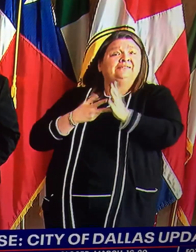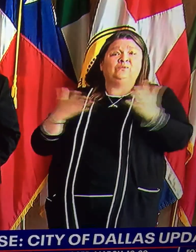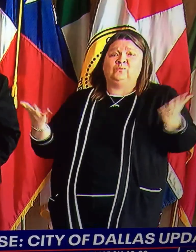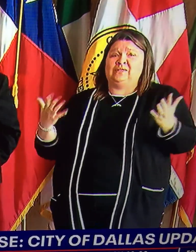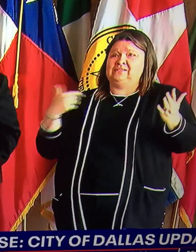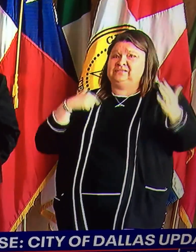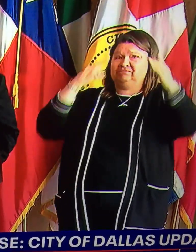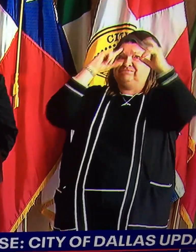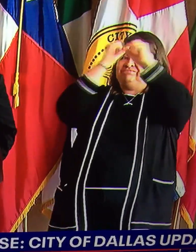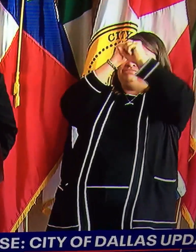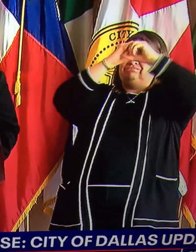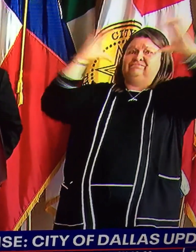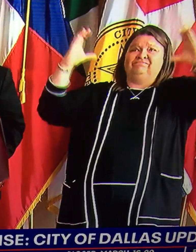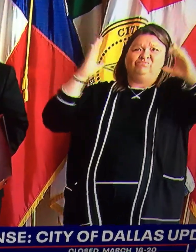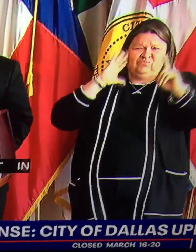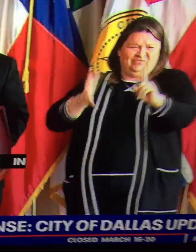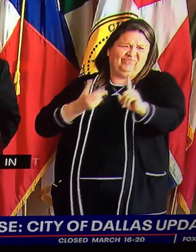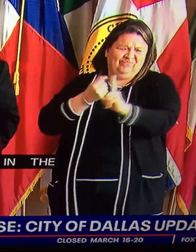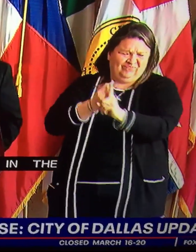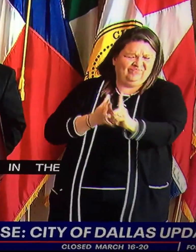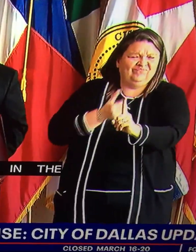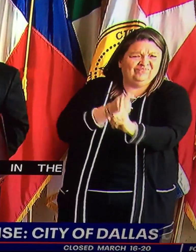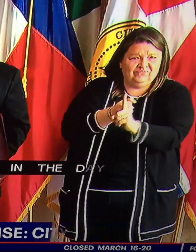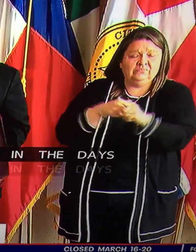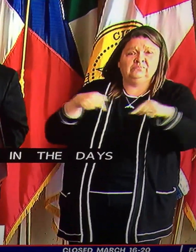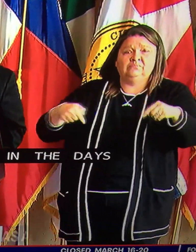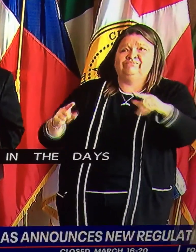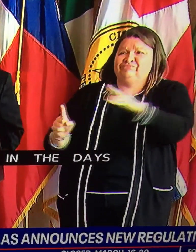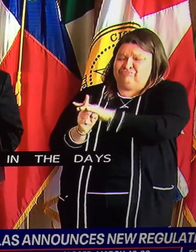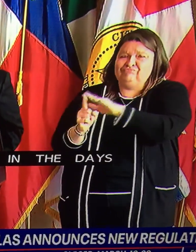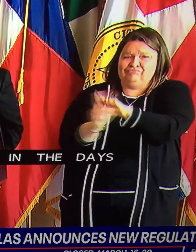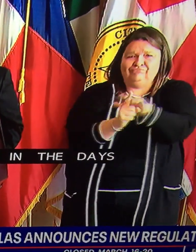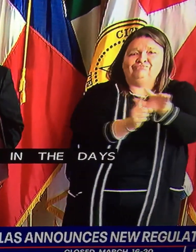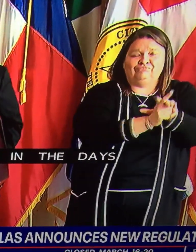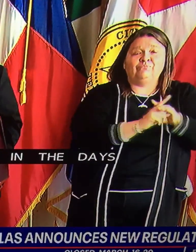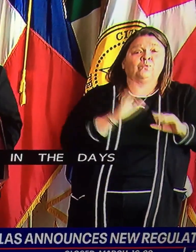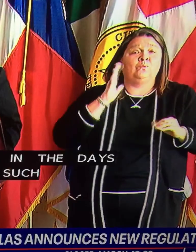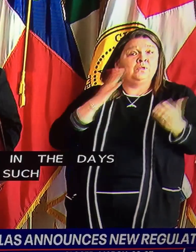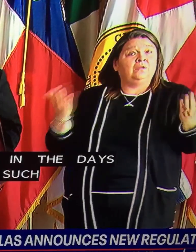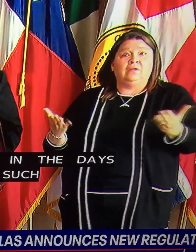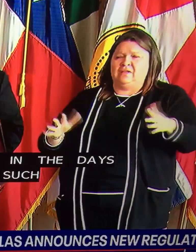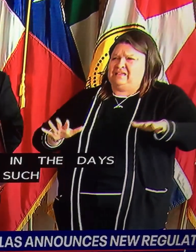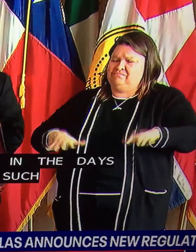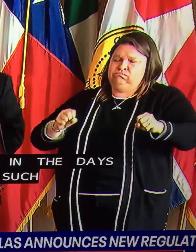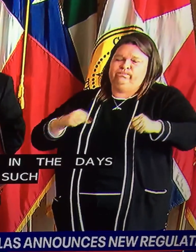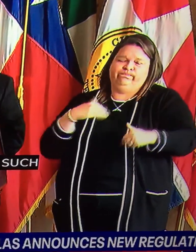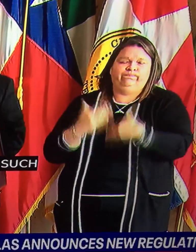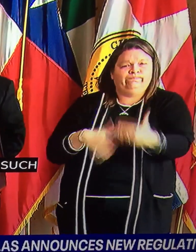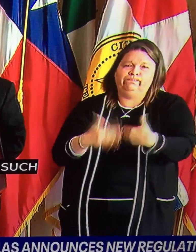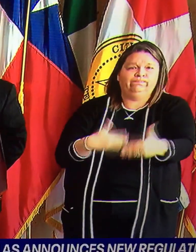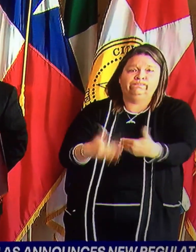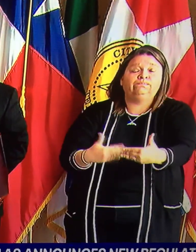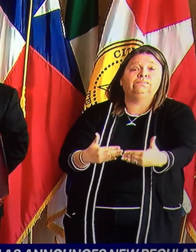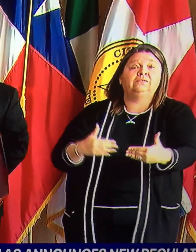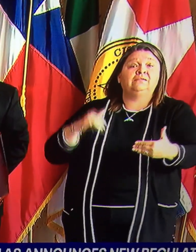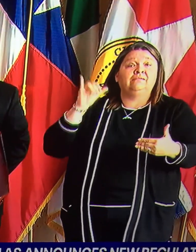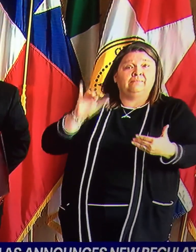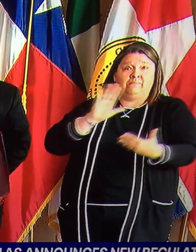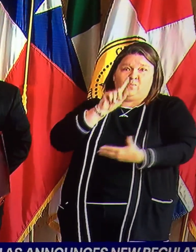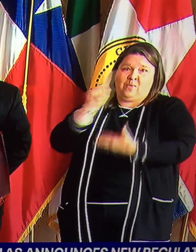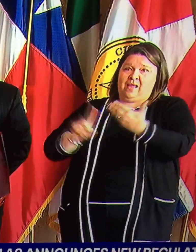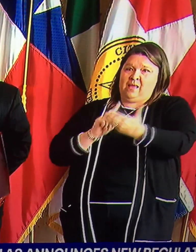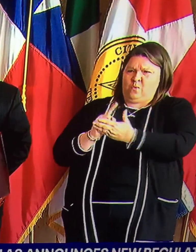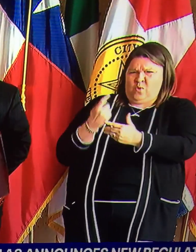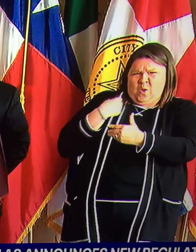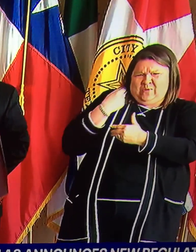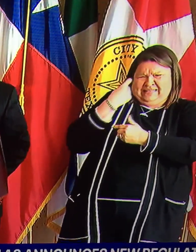will have more such cases. We must take action. Accordingly, about an hour ago, I